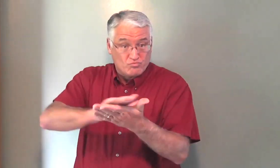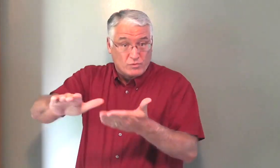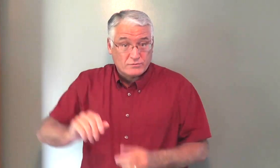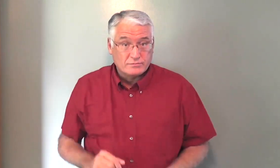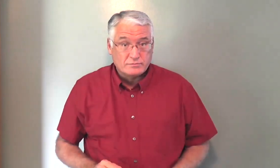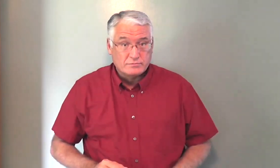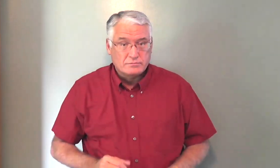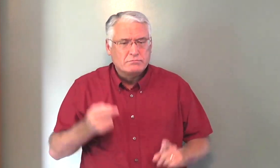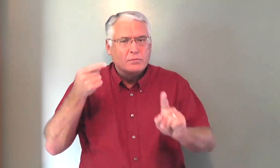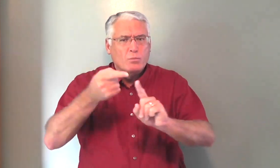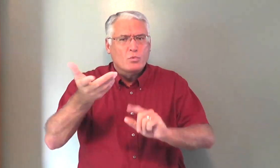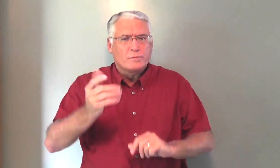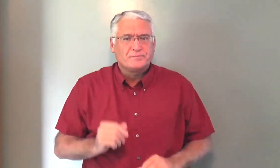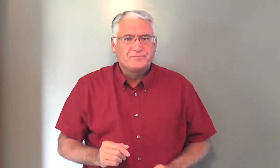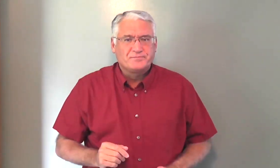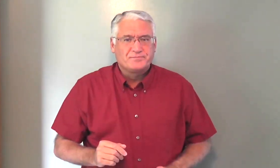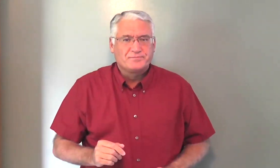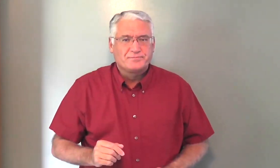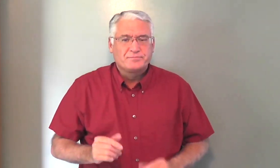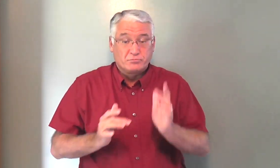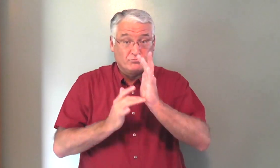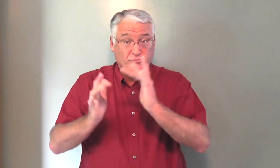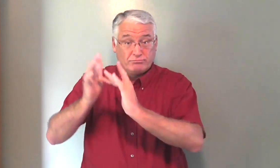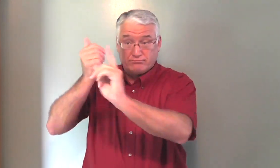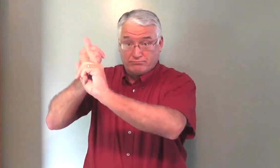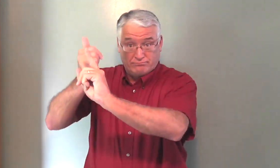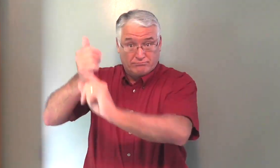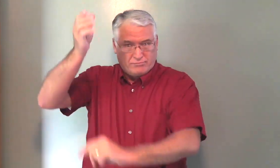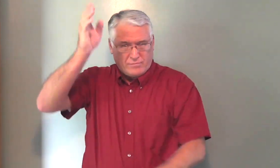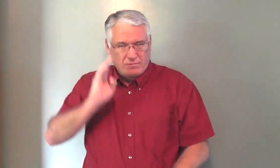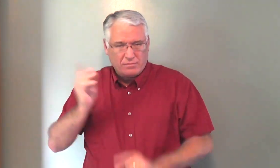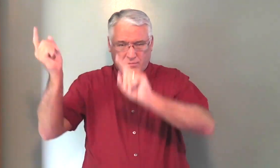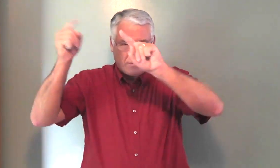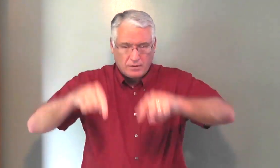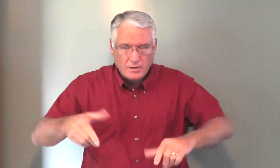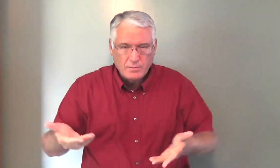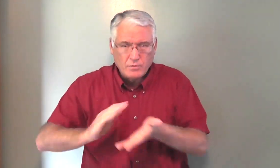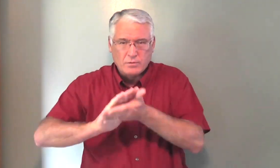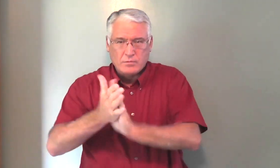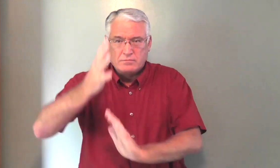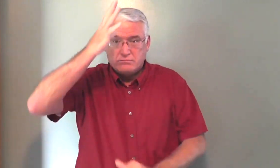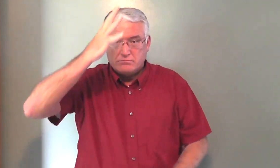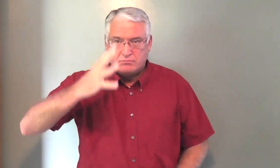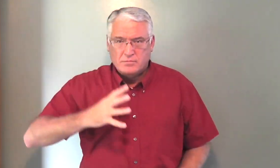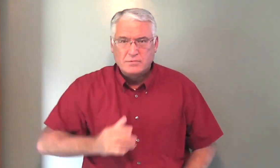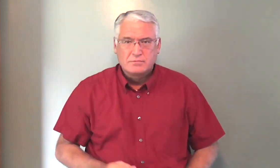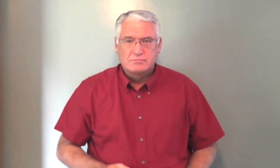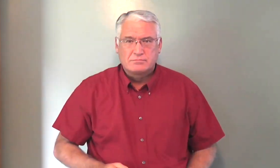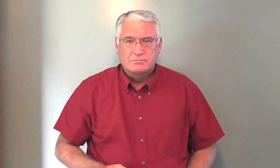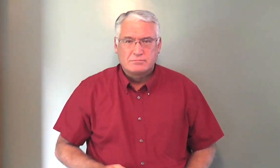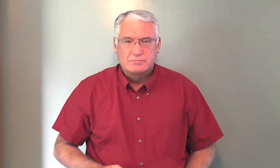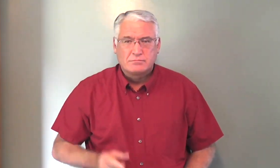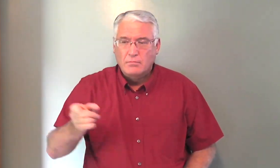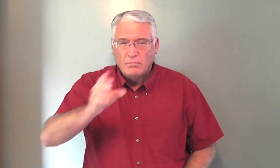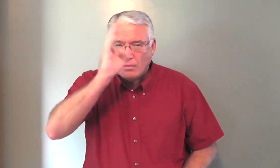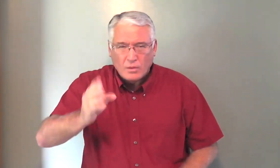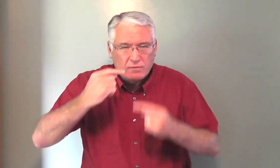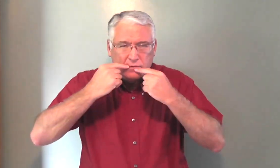righteousness. What's the point? Well, the point is that Jesus himself is God. He came to earth to become a man. He never